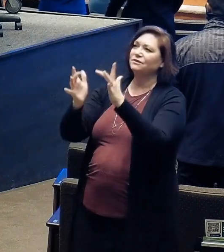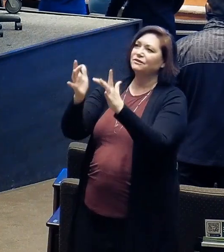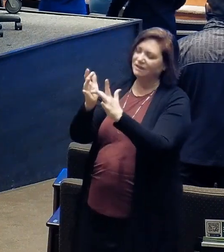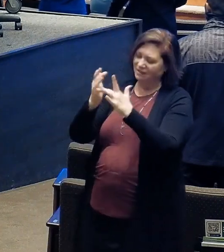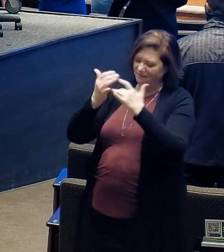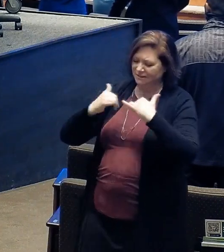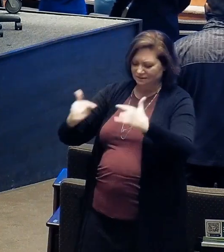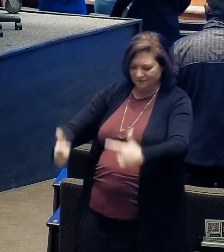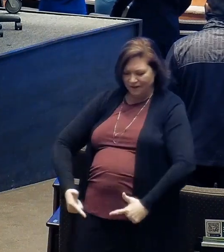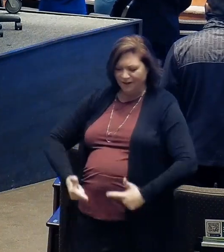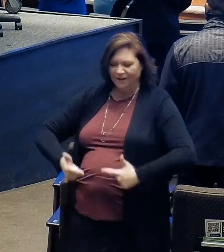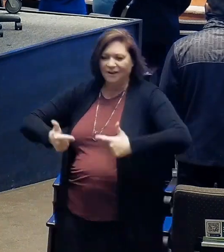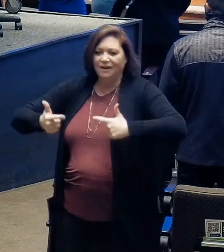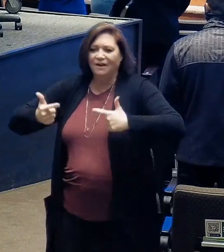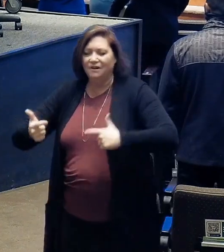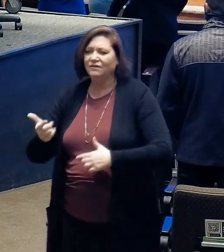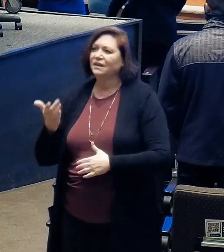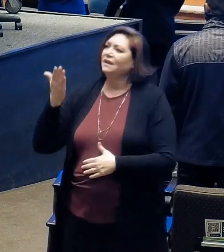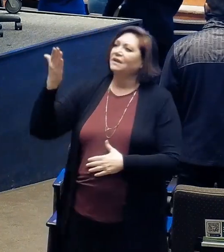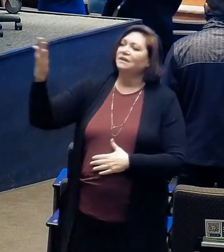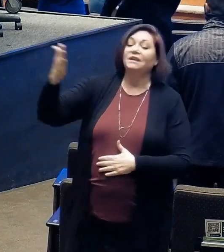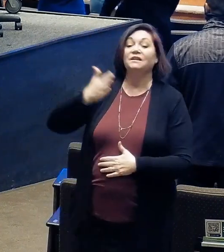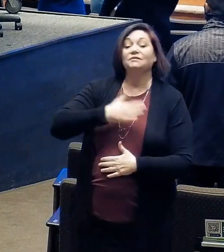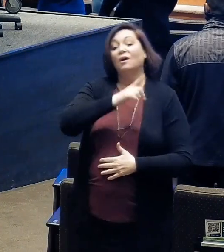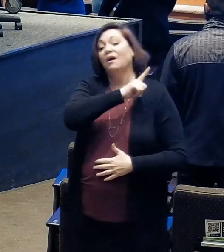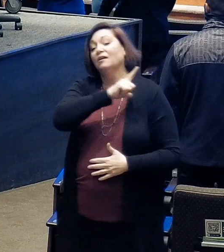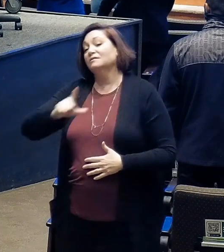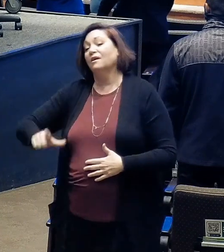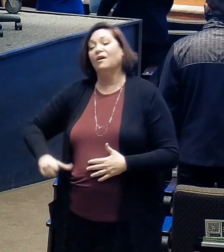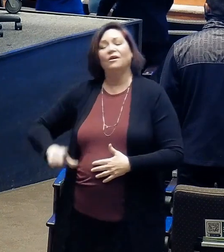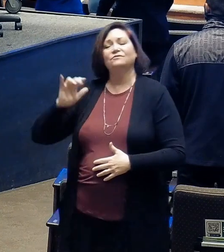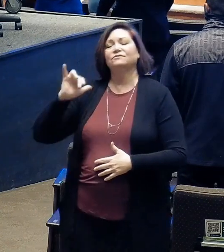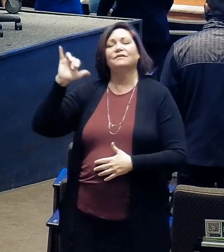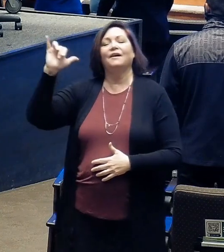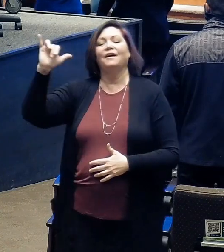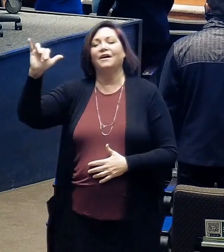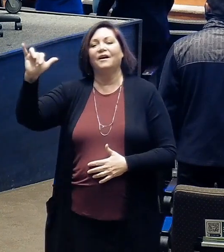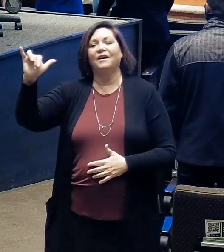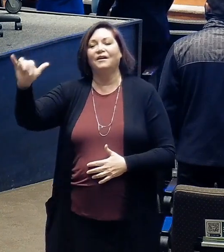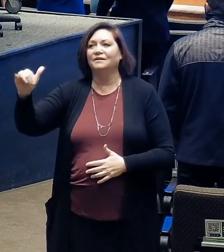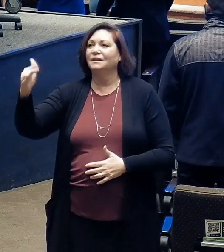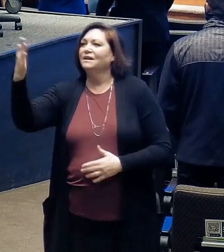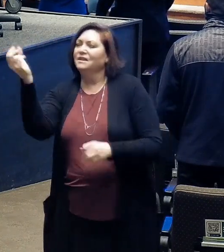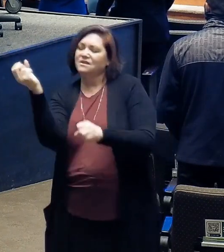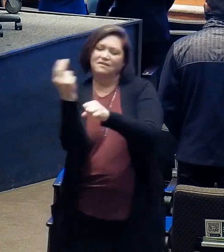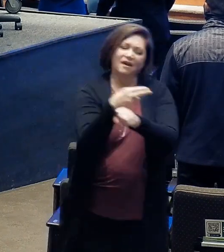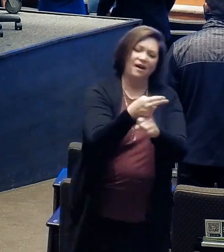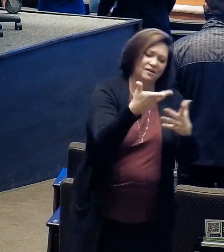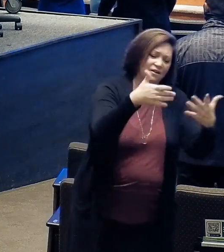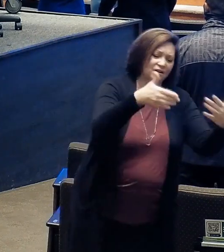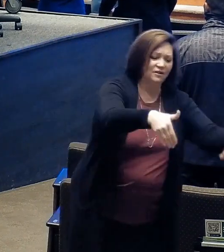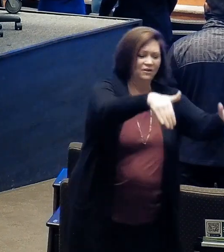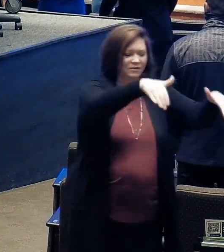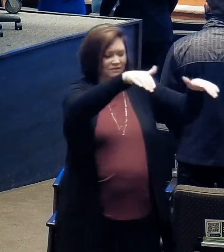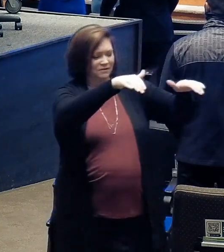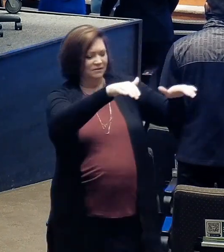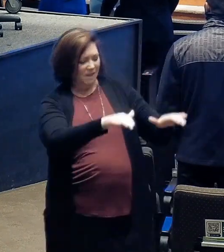Lord evermore. Death could not hold him, The grave could not